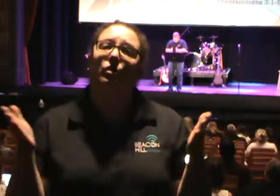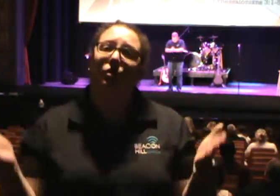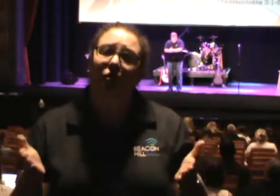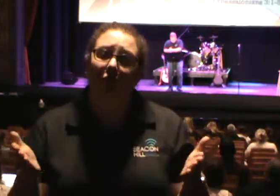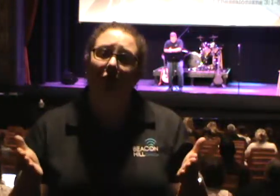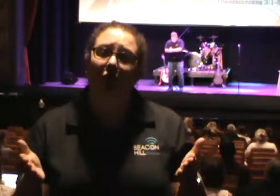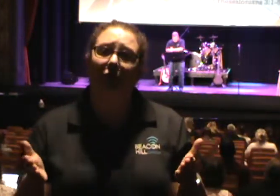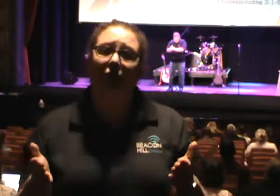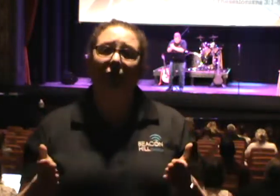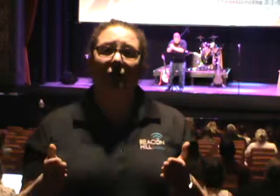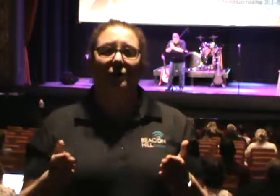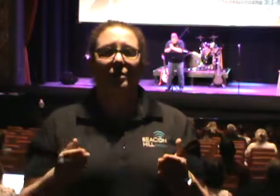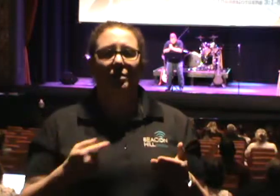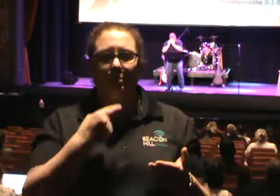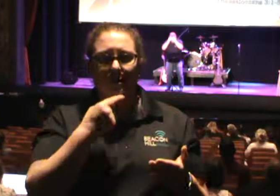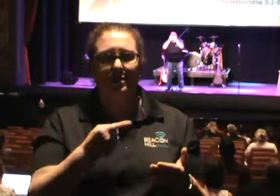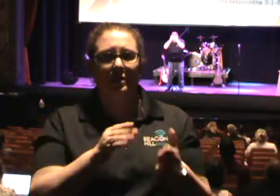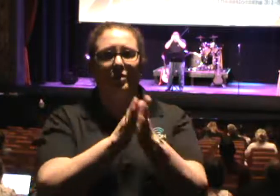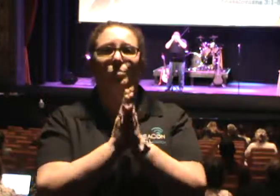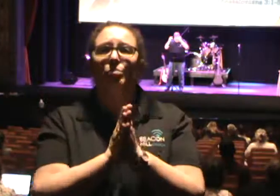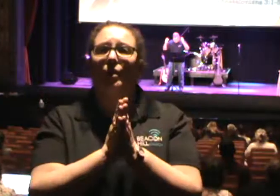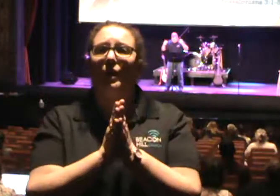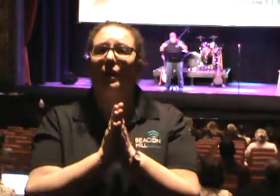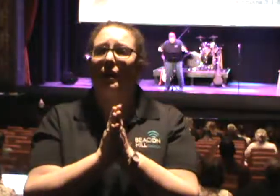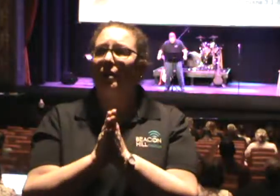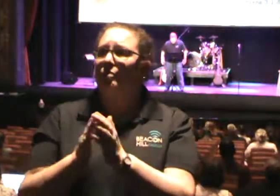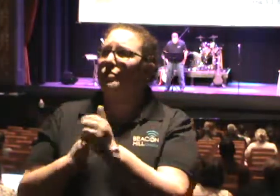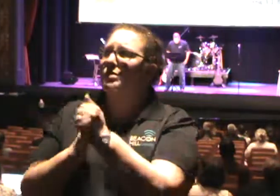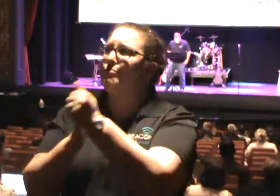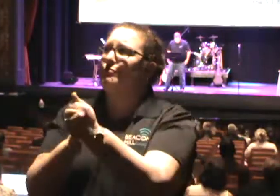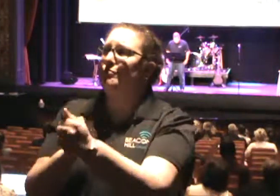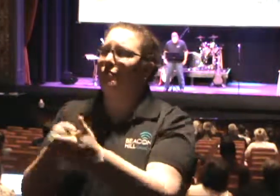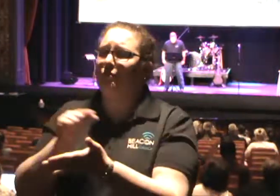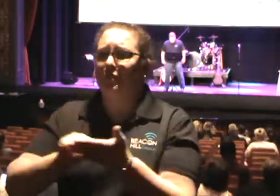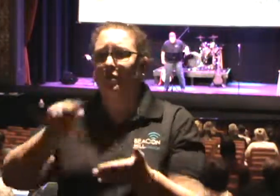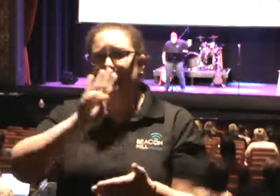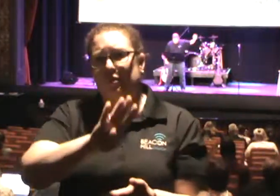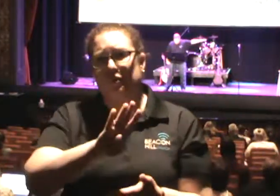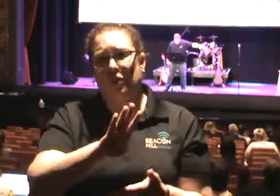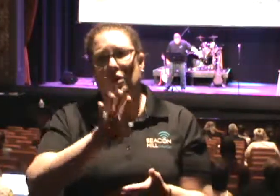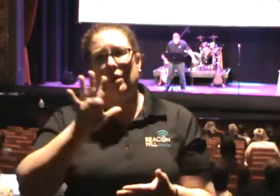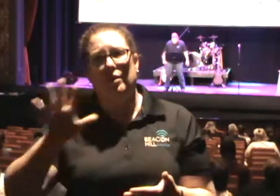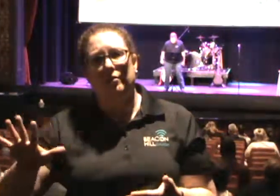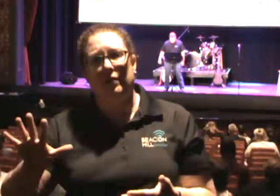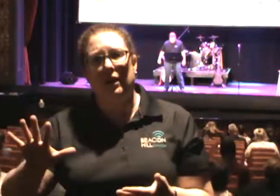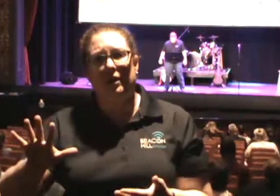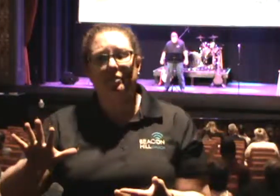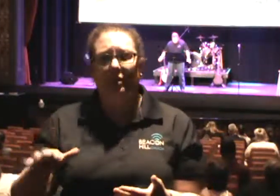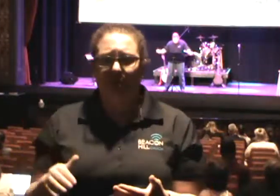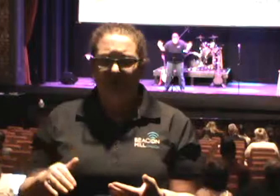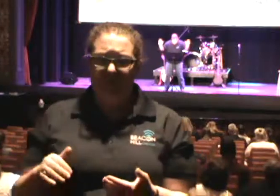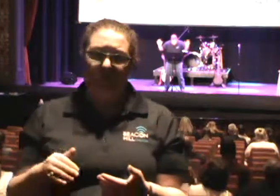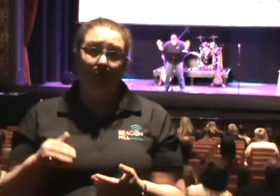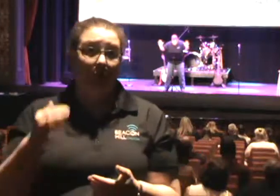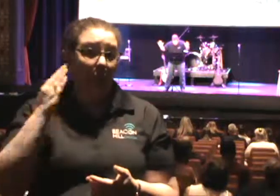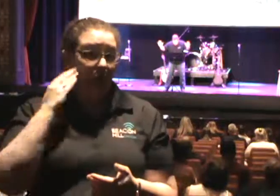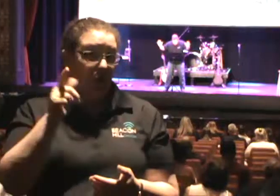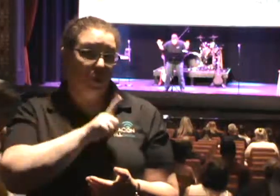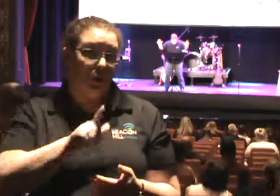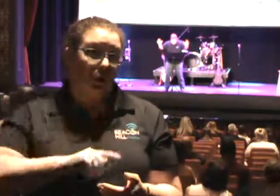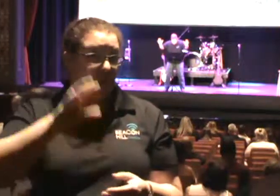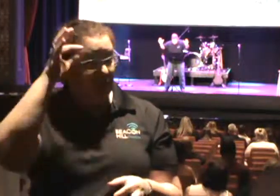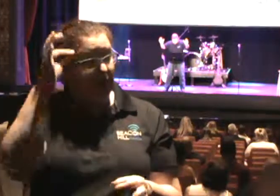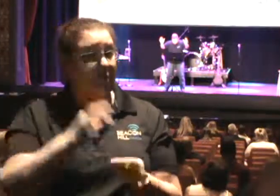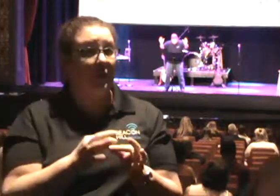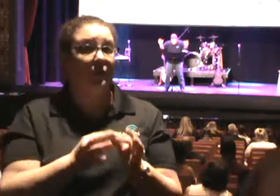So this is what it says. Pray for directions. Verses 4 through 5. For you know the Lord is faithful. You need to pray for